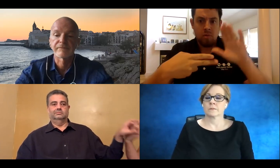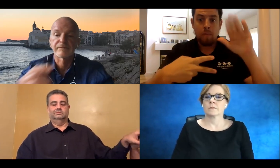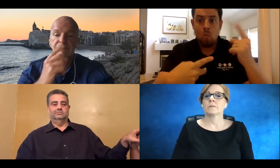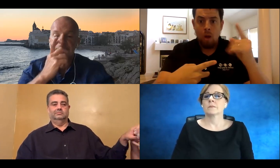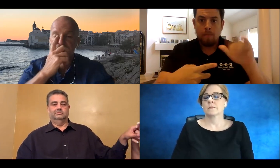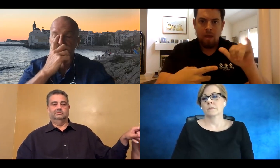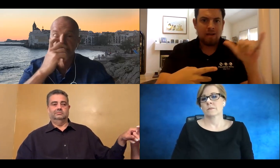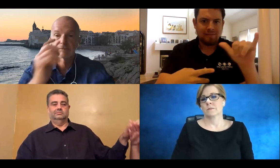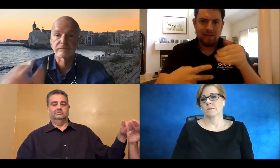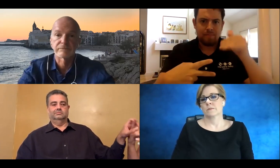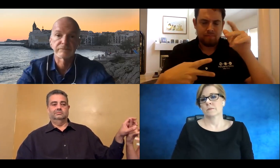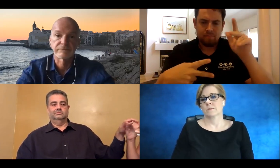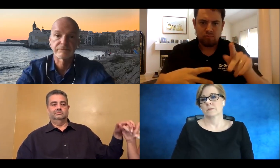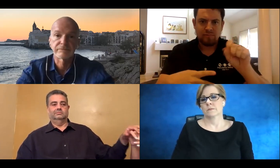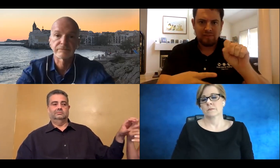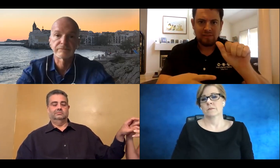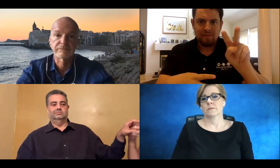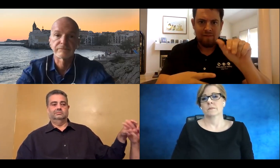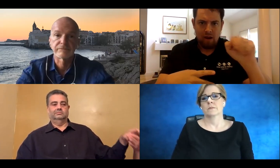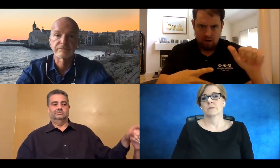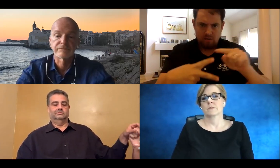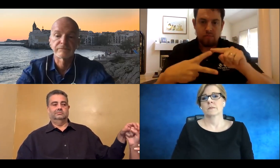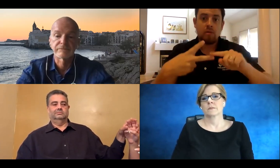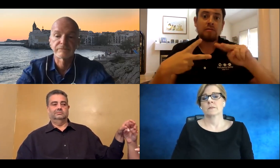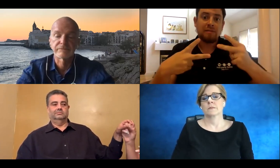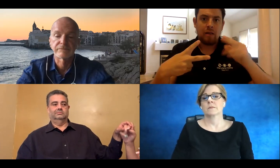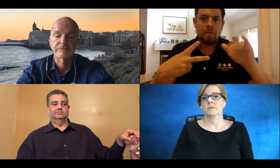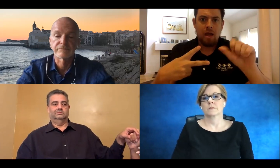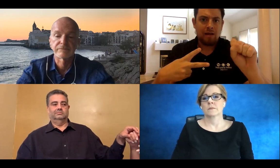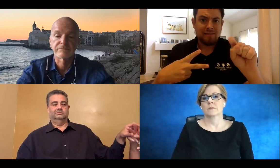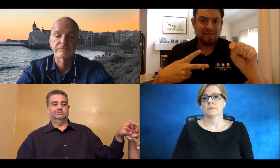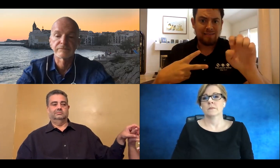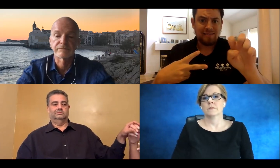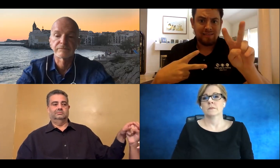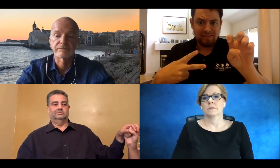The next one is sort of two questions. Combined also from Savannah.